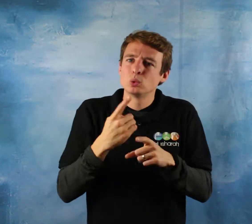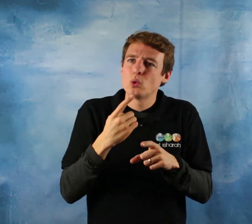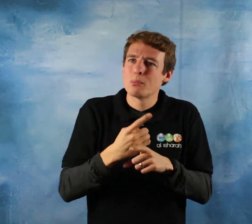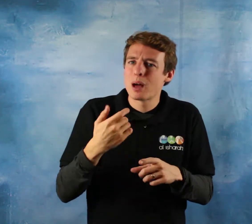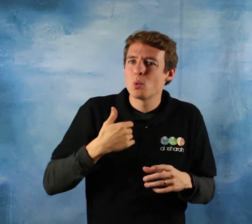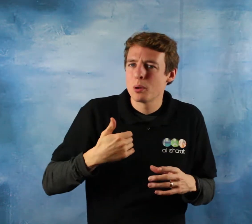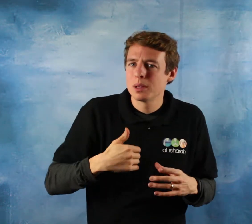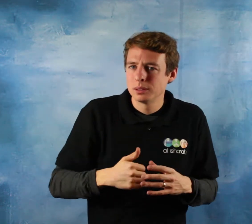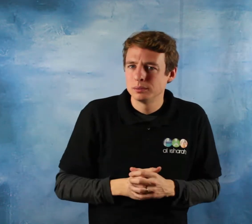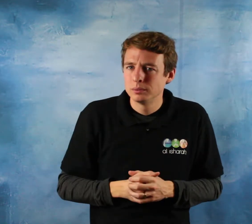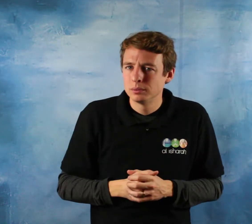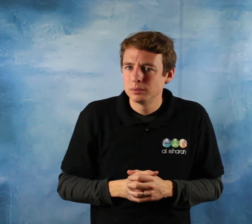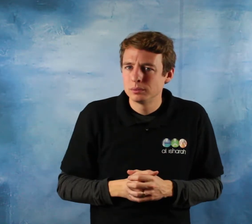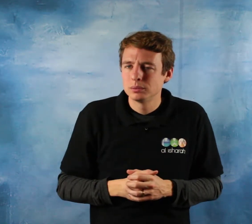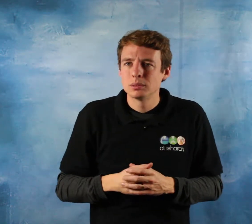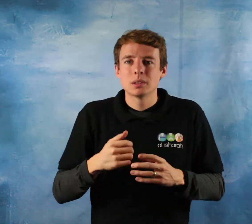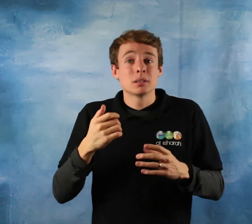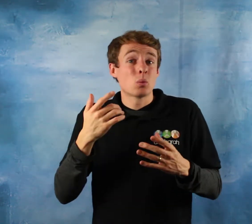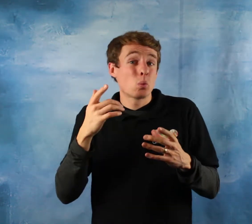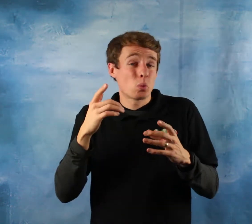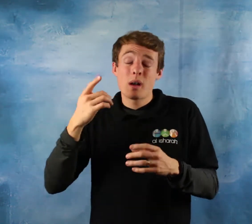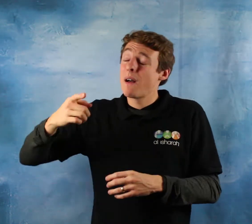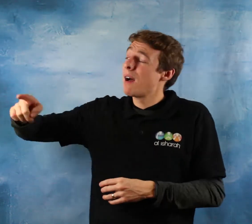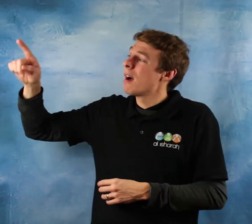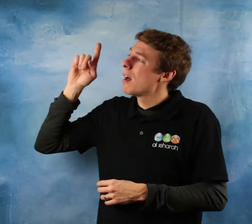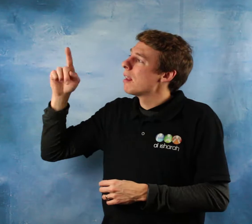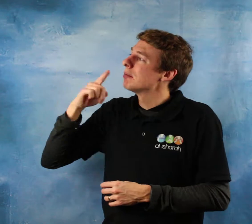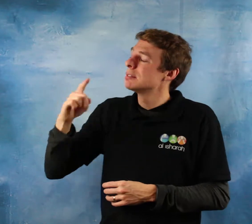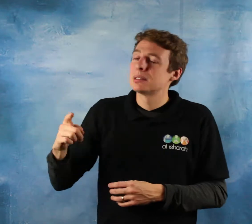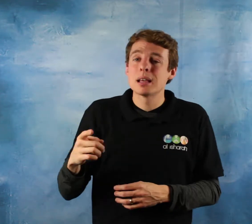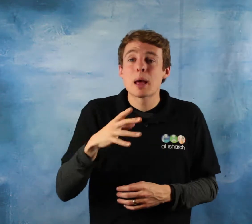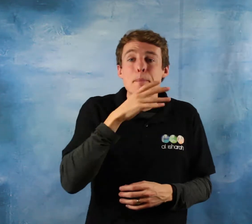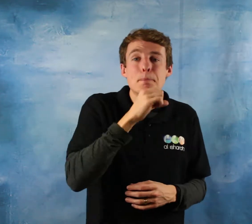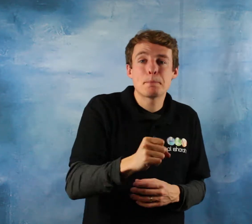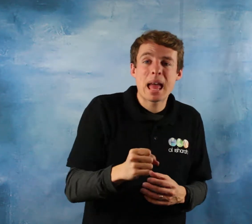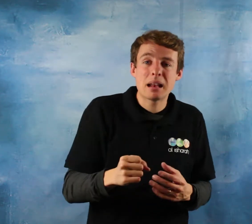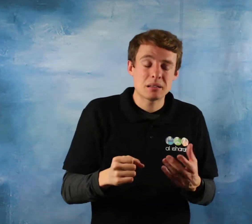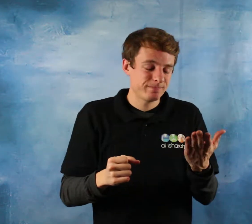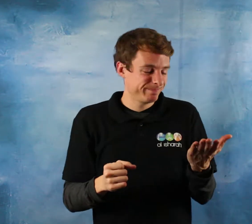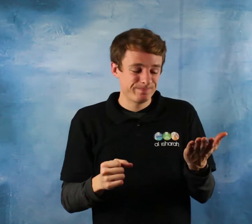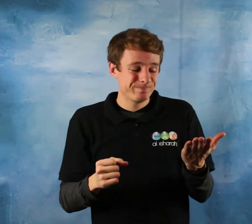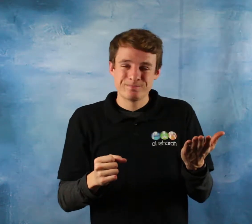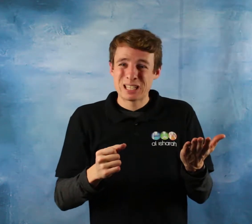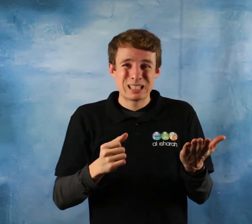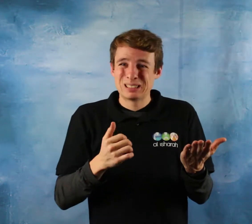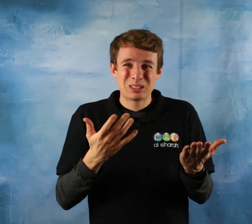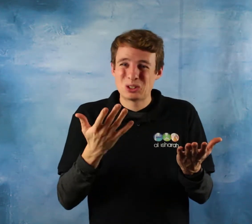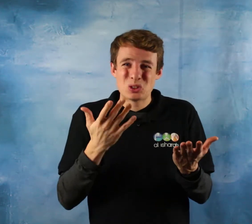complete men as the messenger sallallahu alayhi wa sallam said women are the complementary